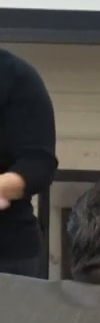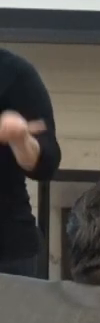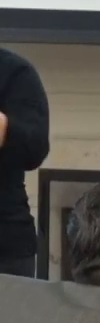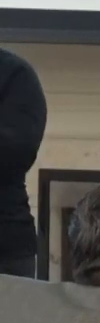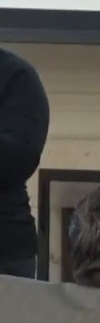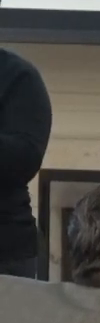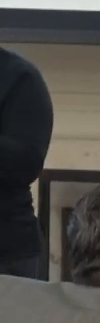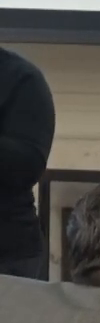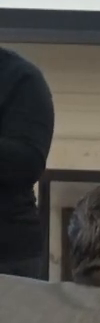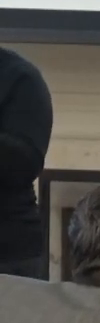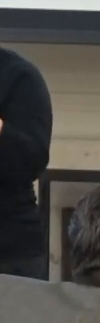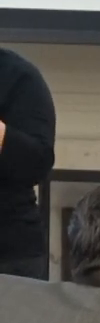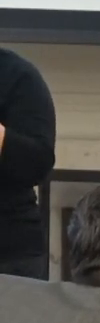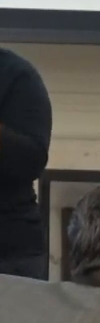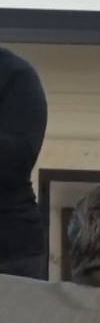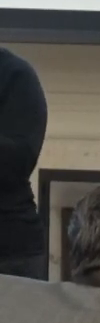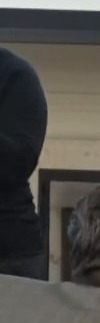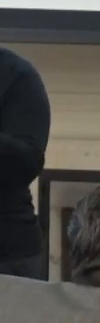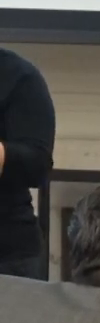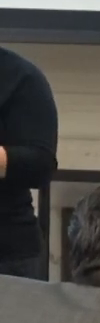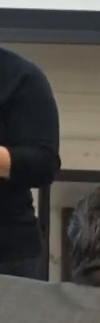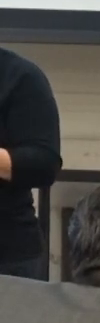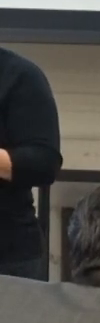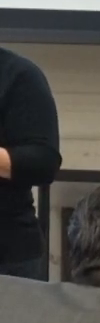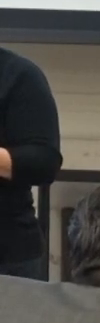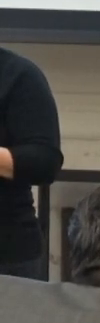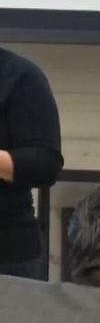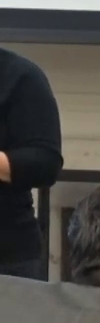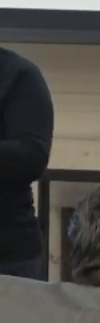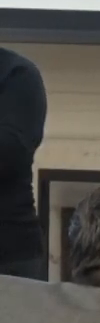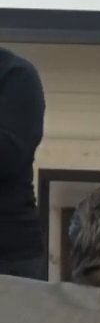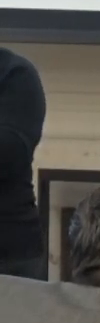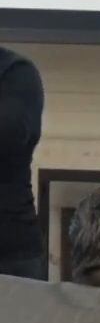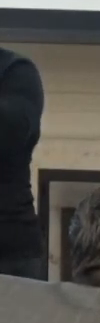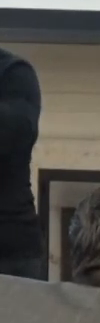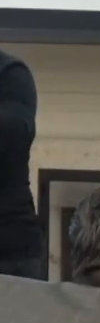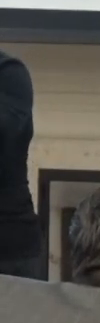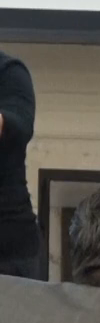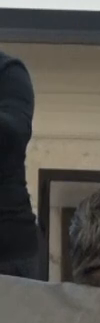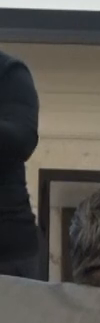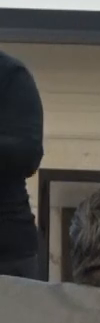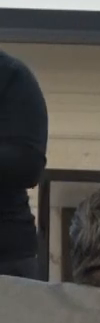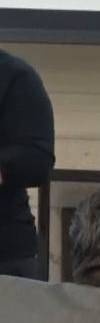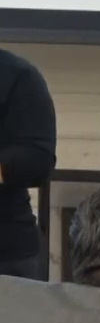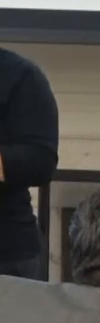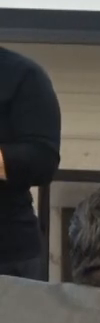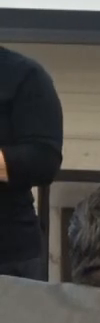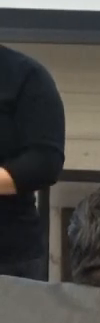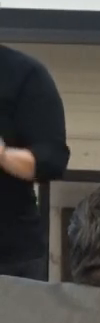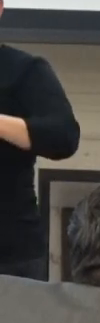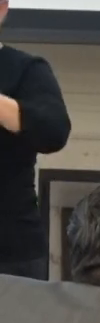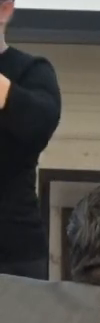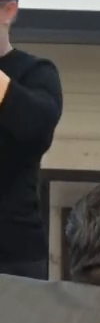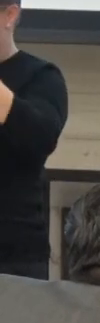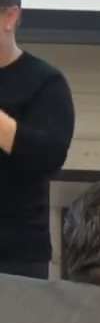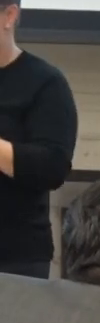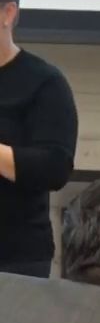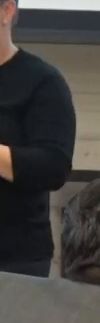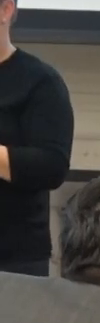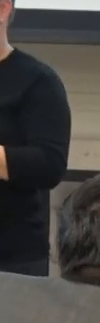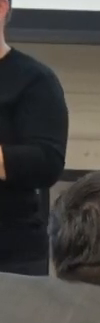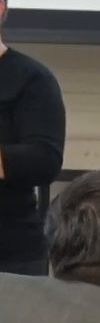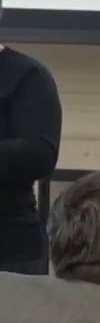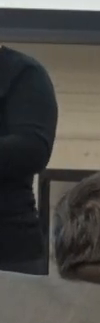with fake content being moved and people are waking up and stirring different things